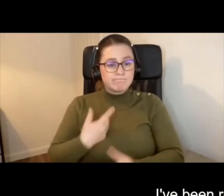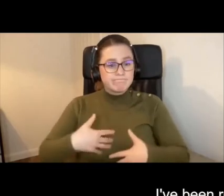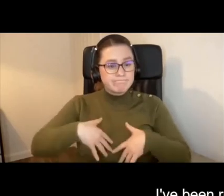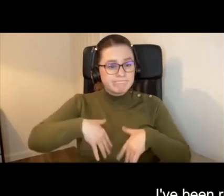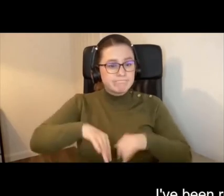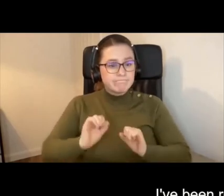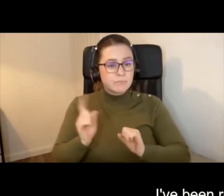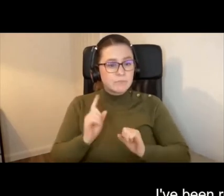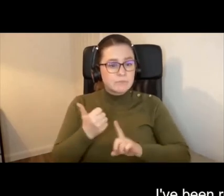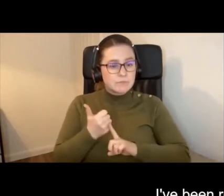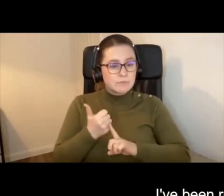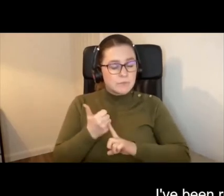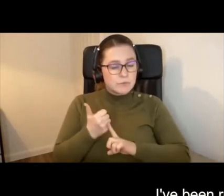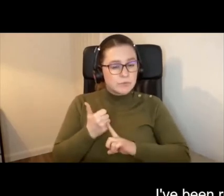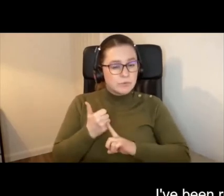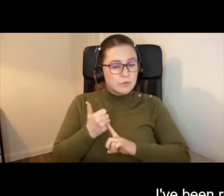supporting